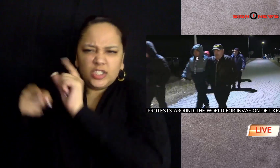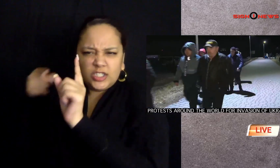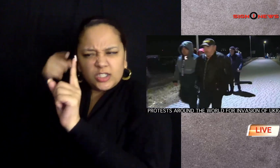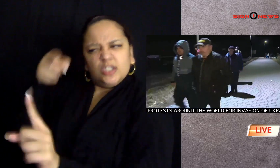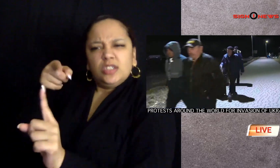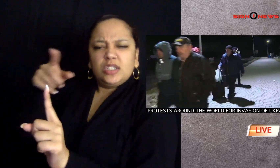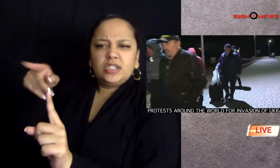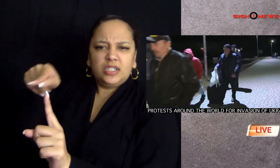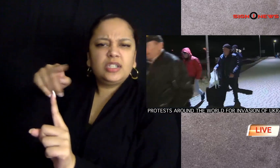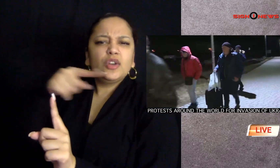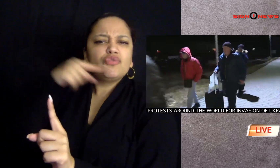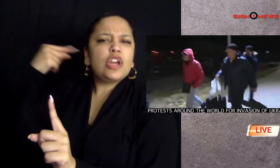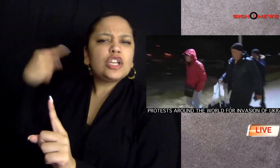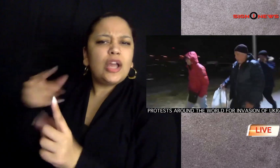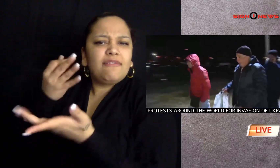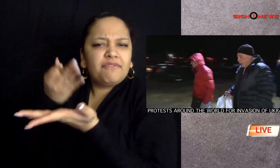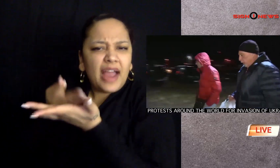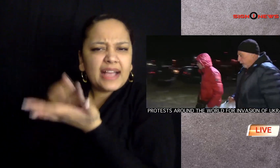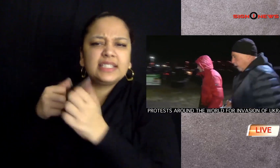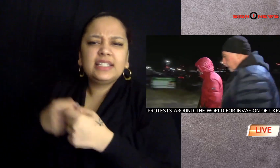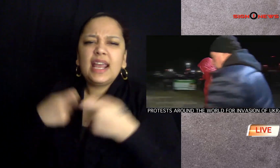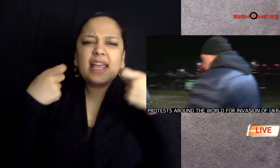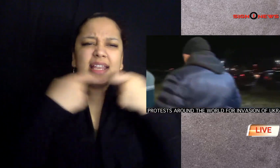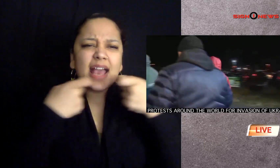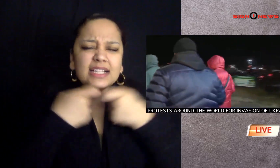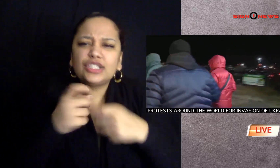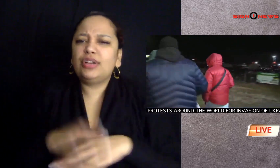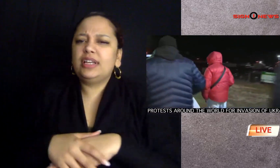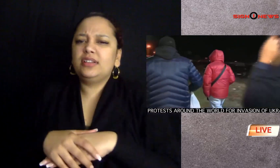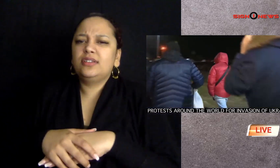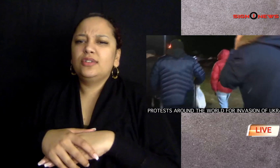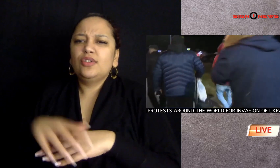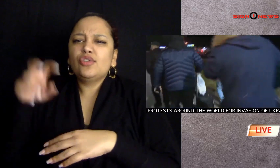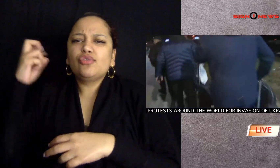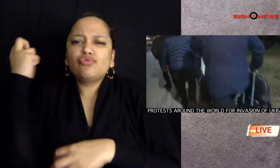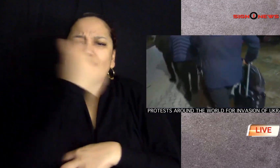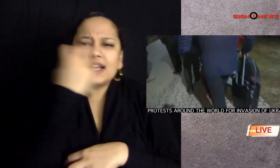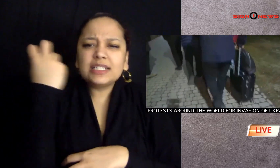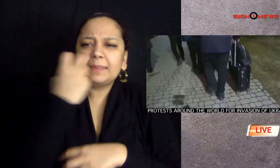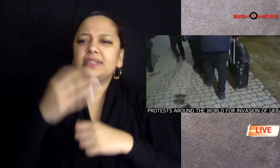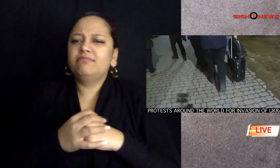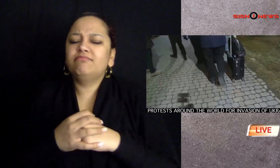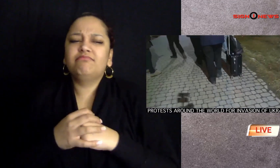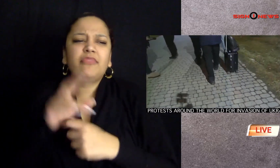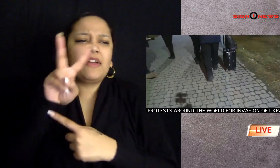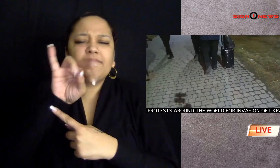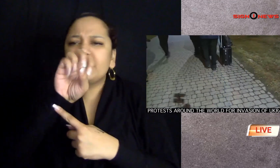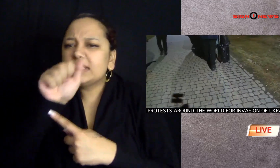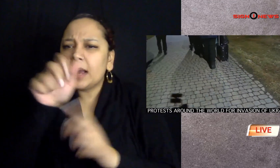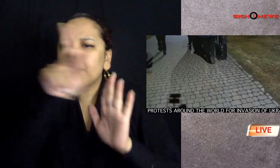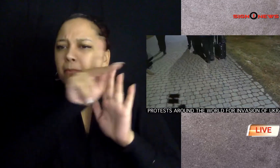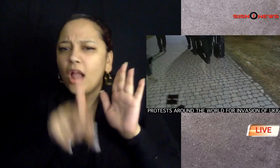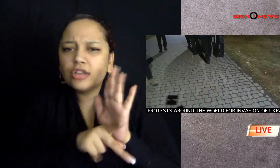European Union announced more sanctions by targeting Russia's financial energy and transportation